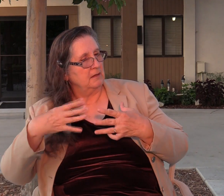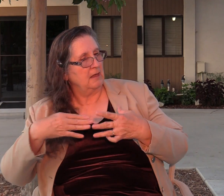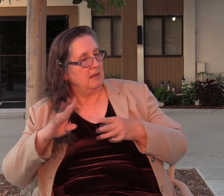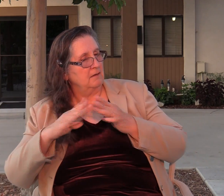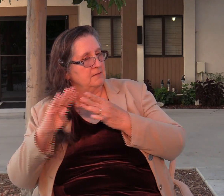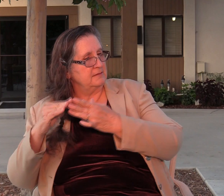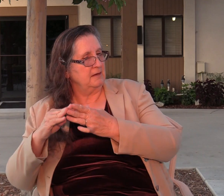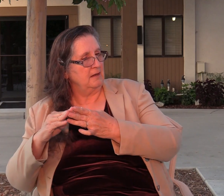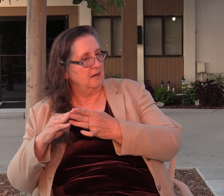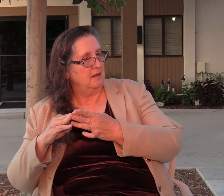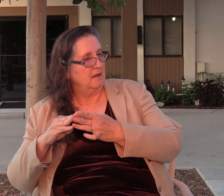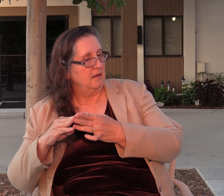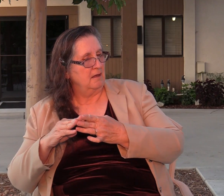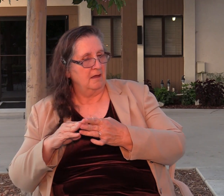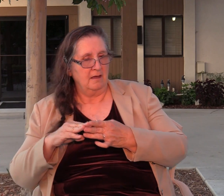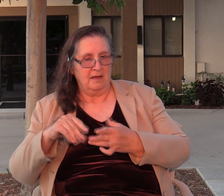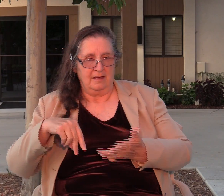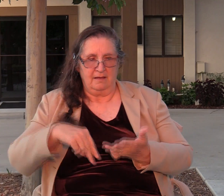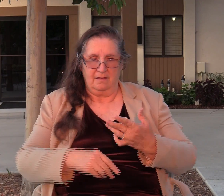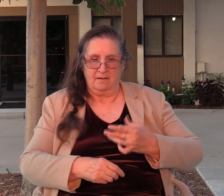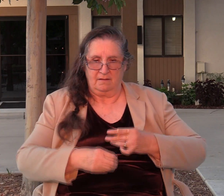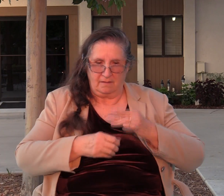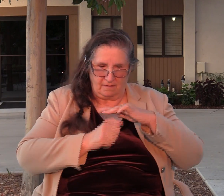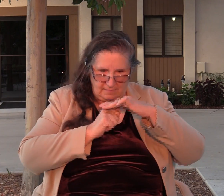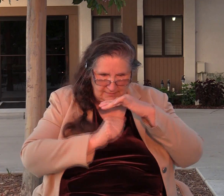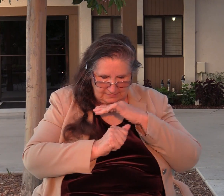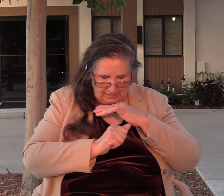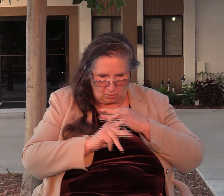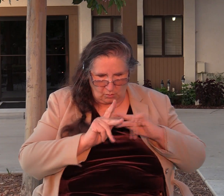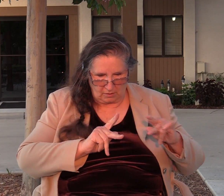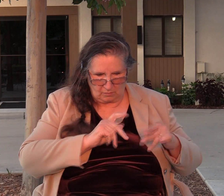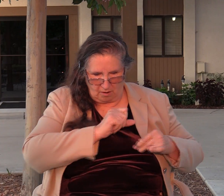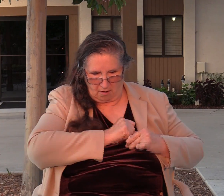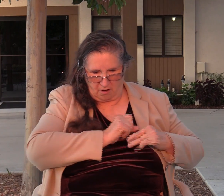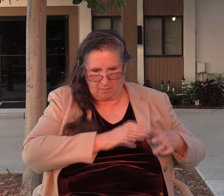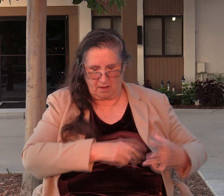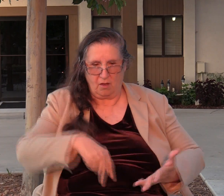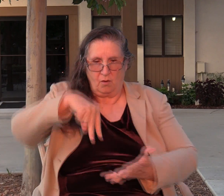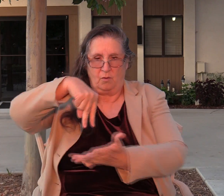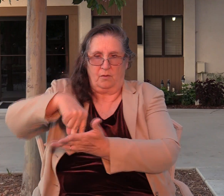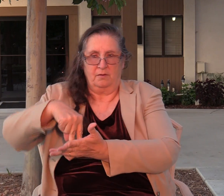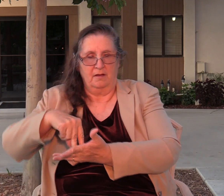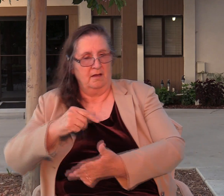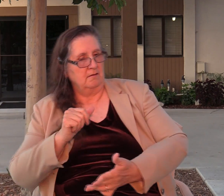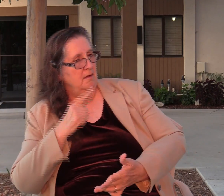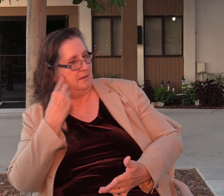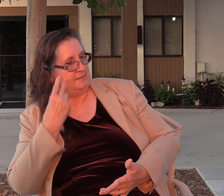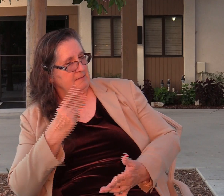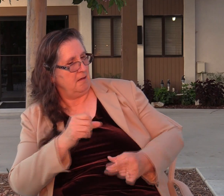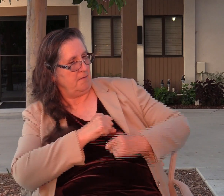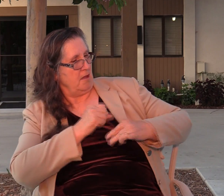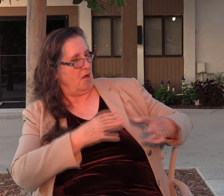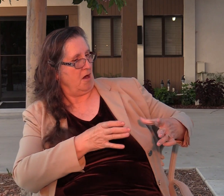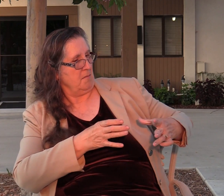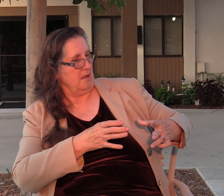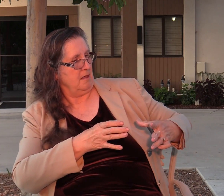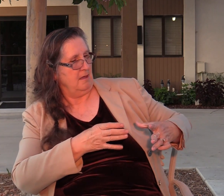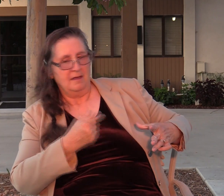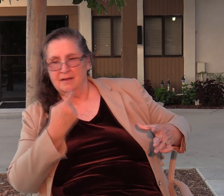who were with him rose from lying in wait. And when Gal saw the people, he said to Zebul, Look, people